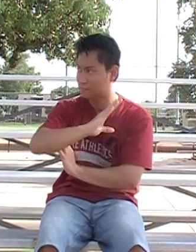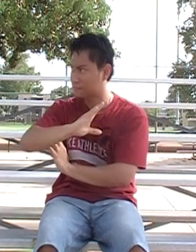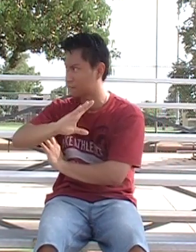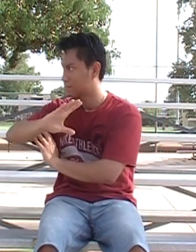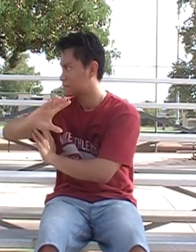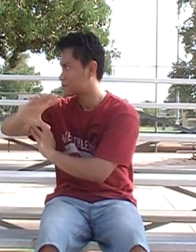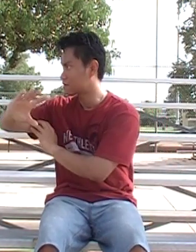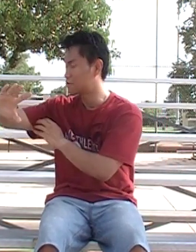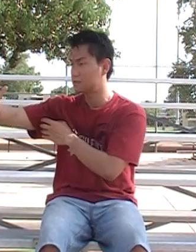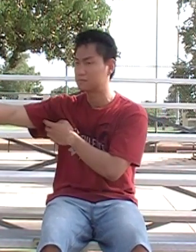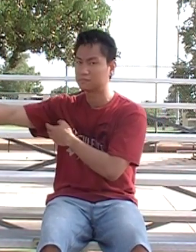Slow.